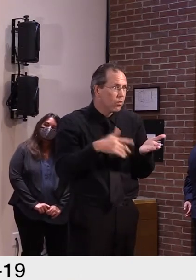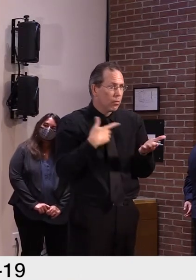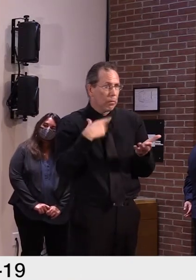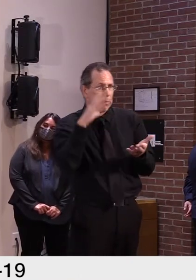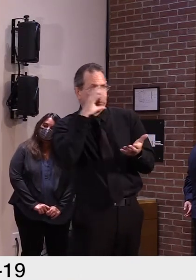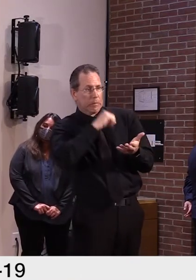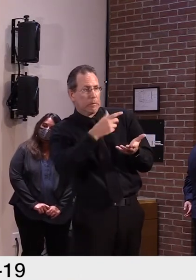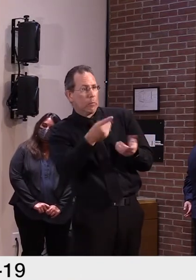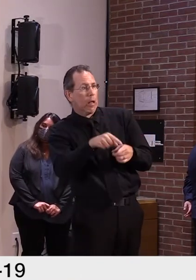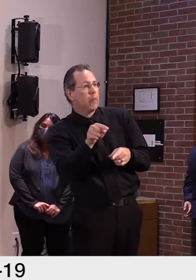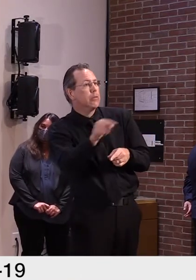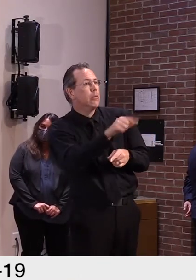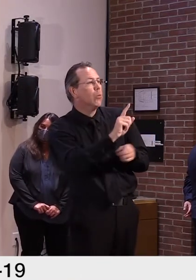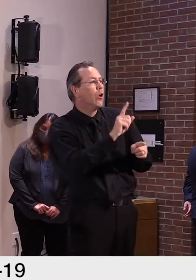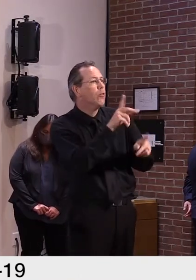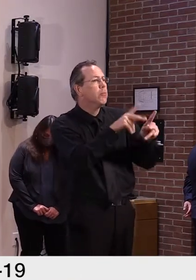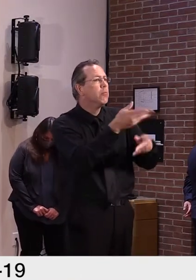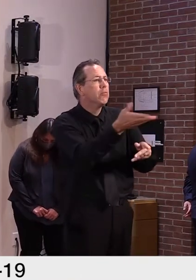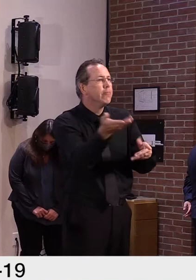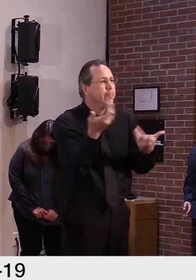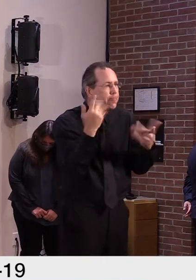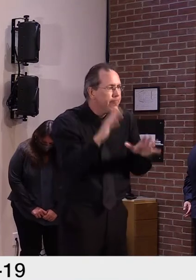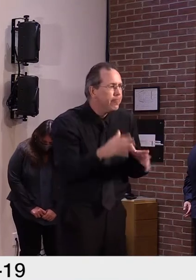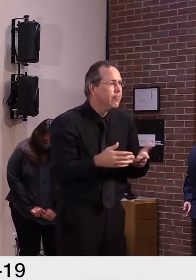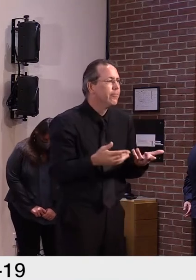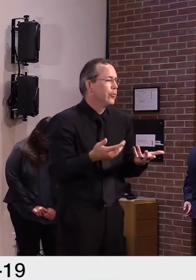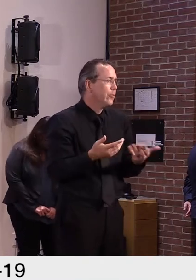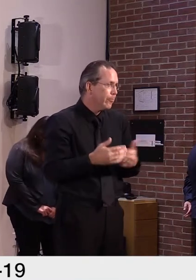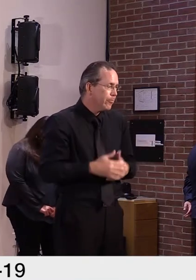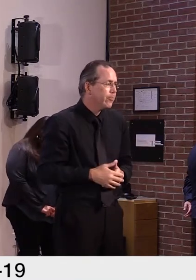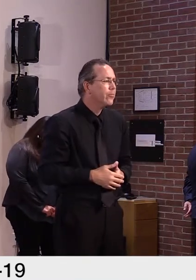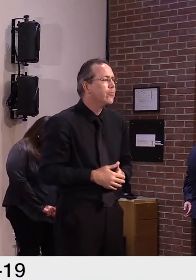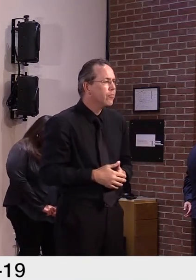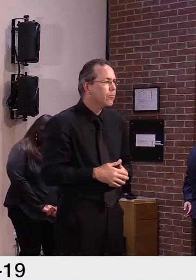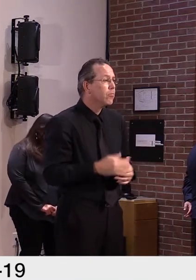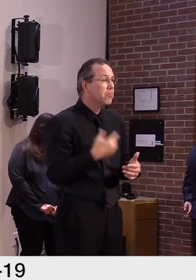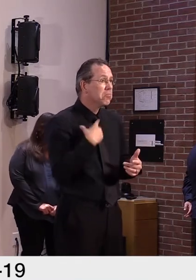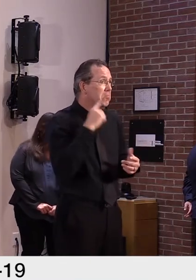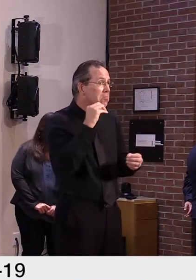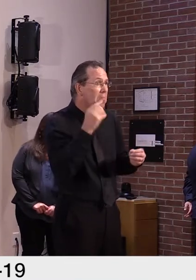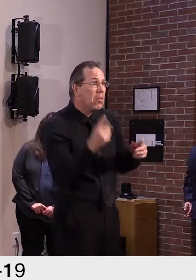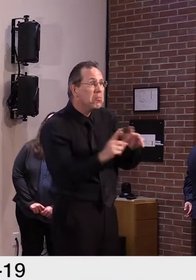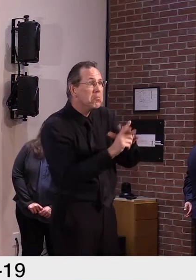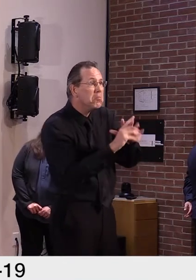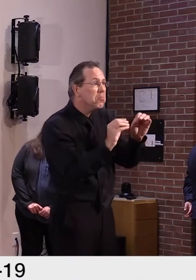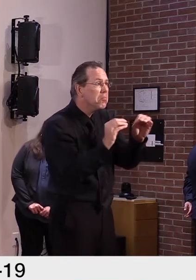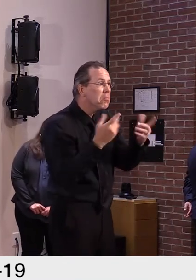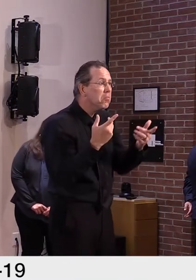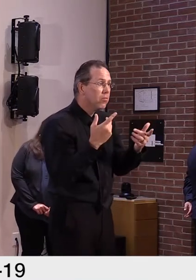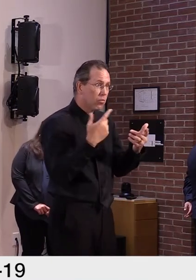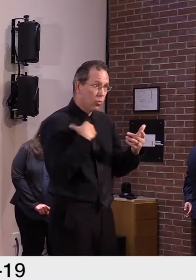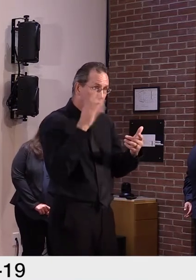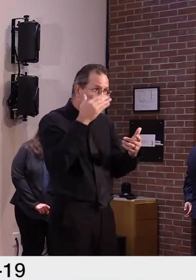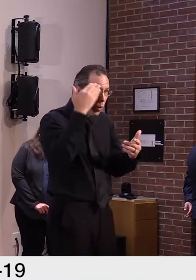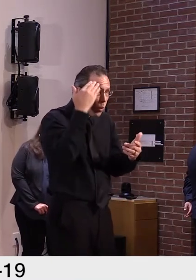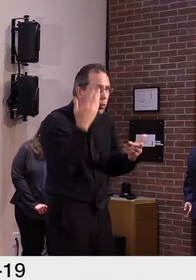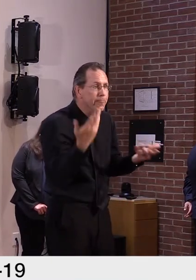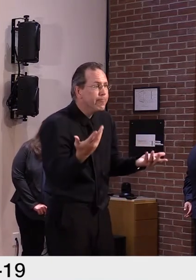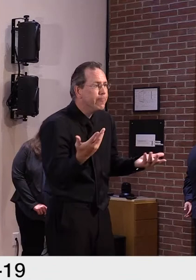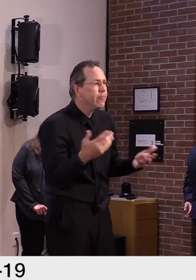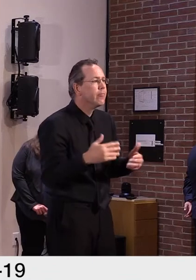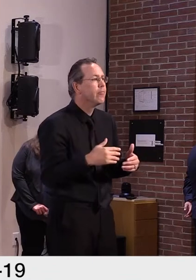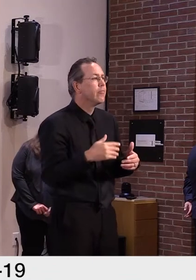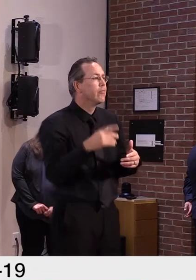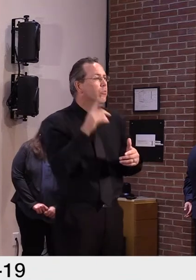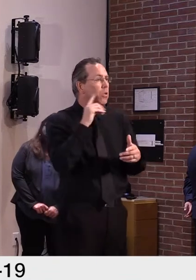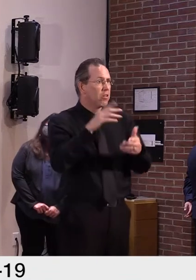huge reports. I assume the way we get these reports would be other members of our society who say, aren't you supposed